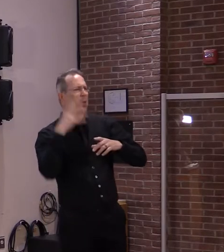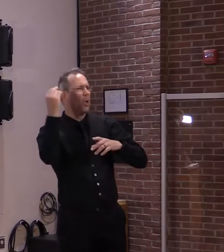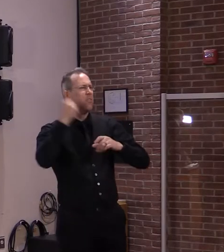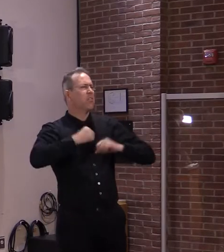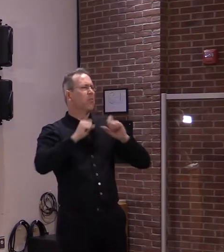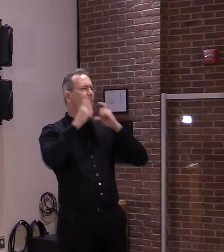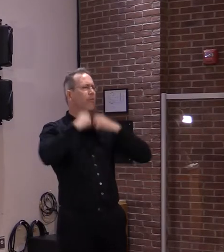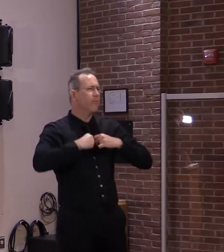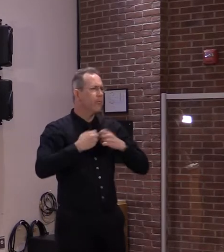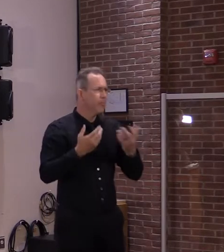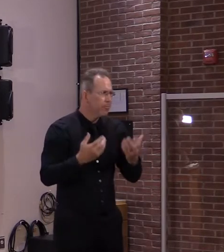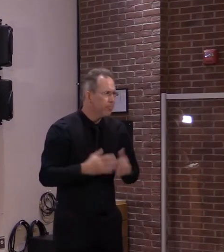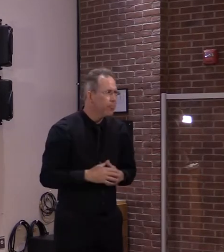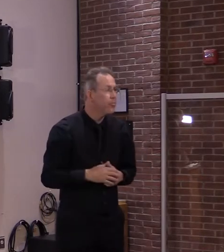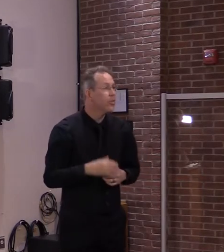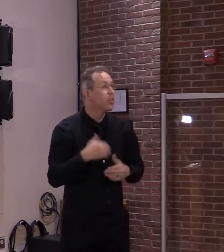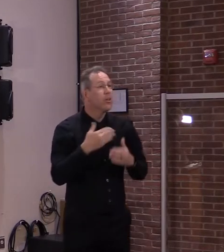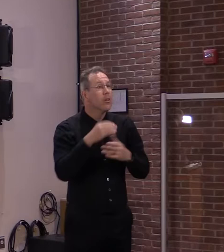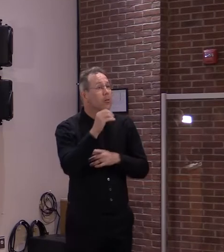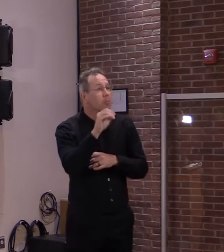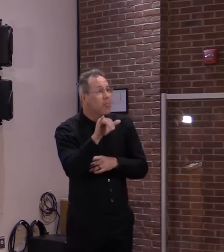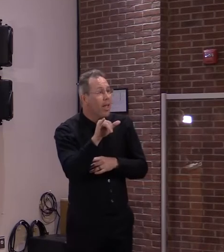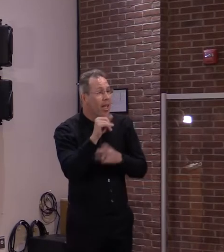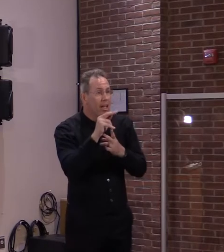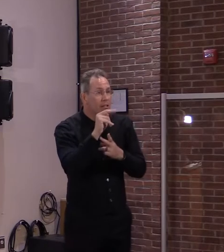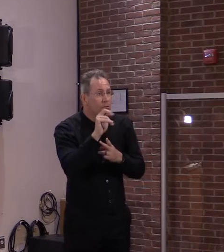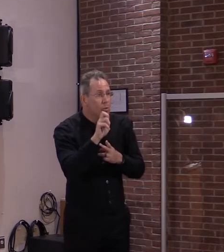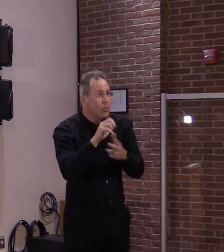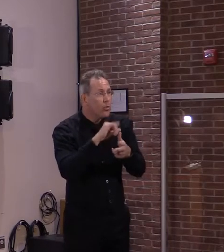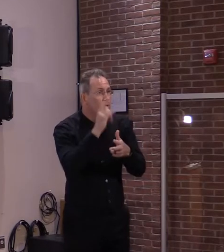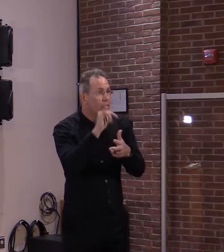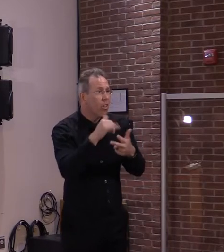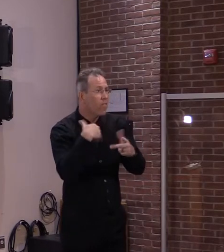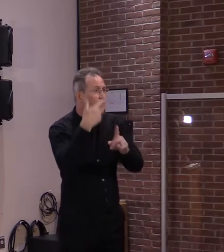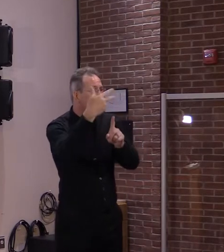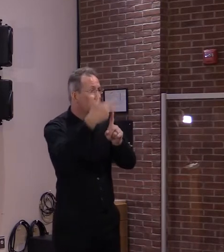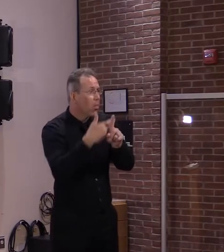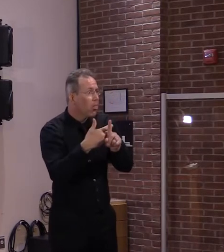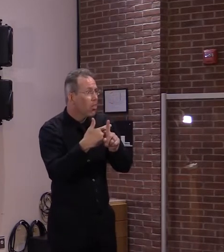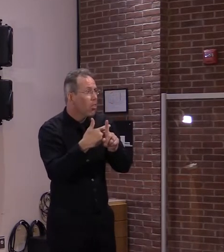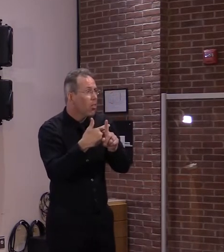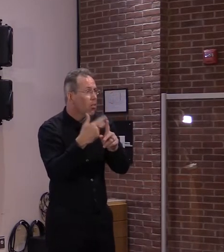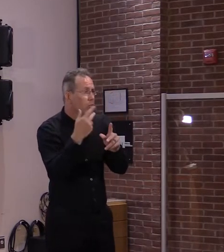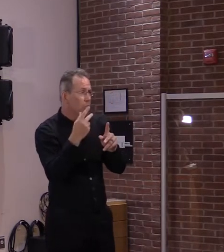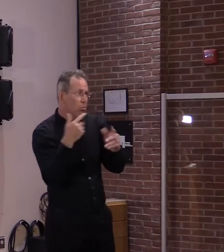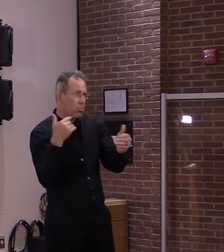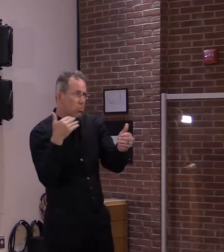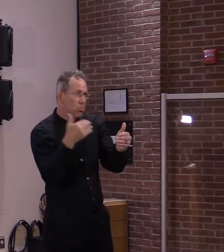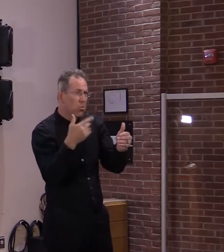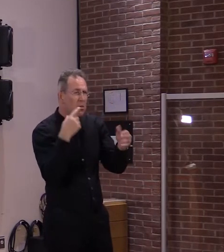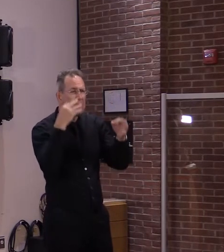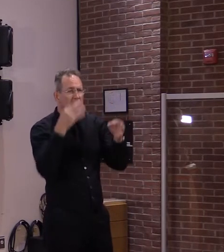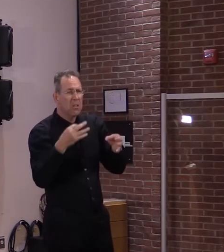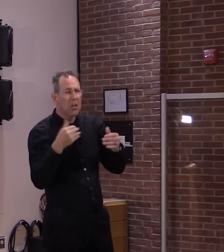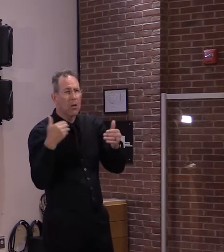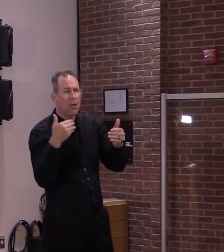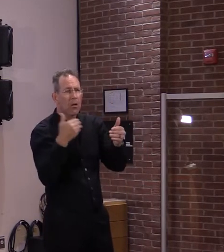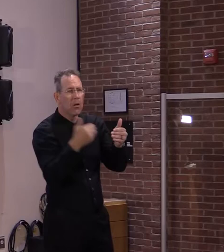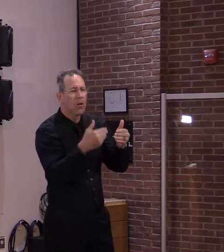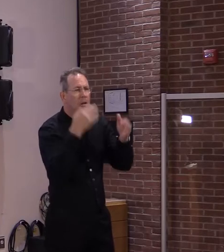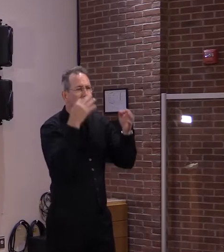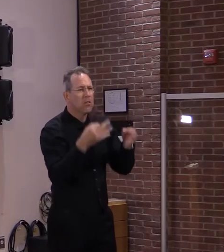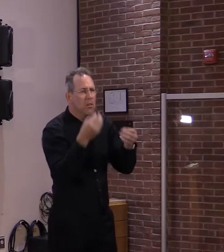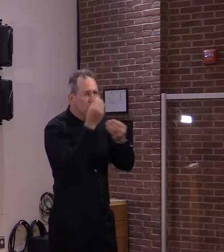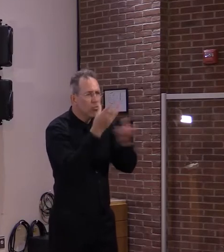guidance and our recommendations to people. But the Vermont Forward Plan already incorporates a transition from the